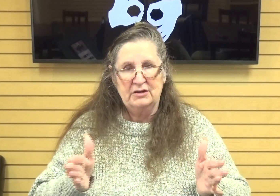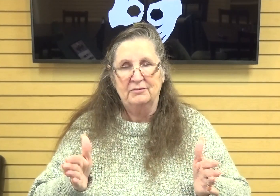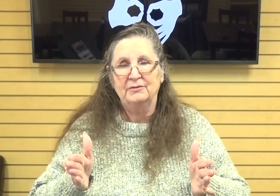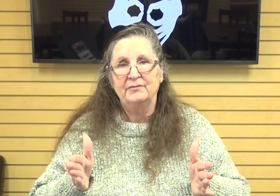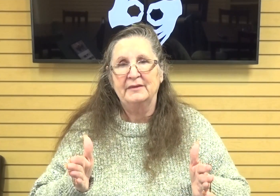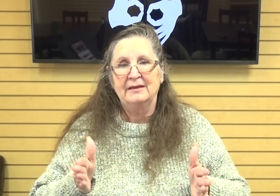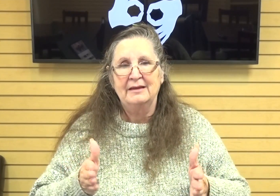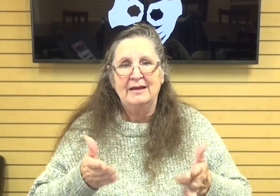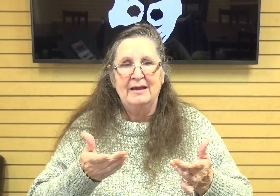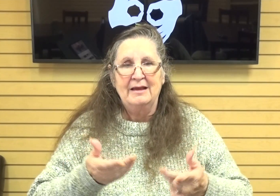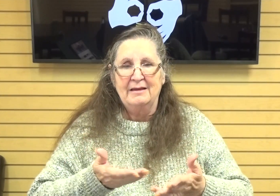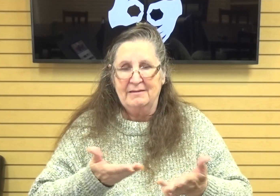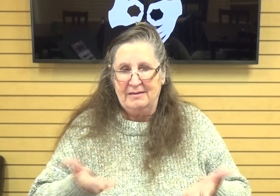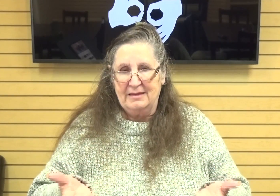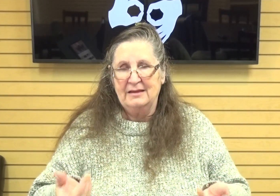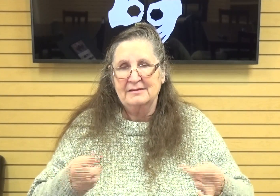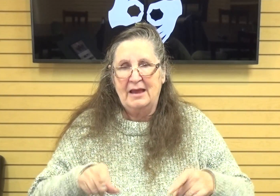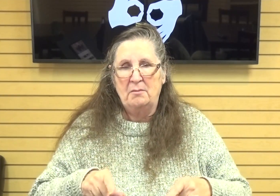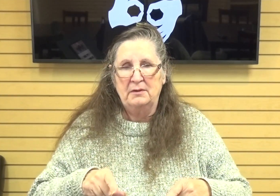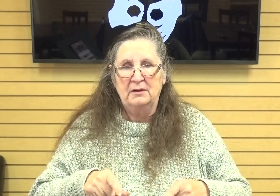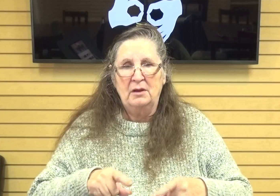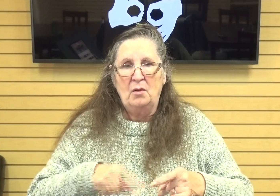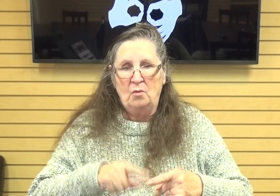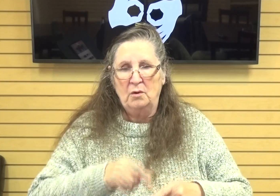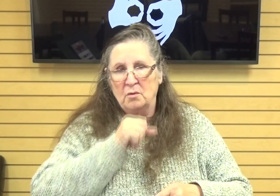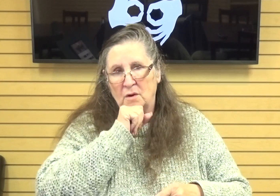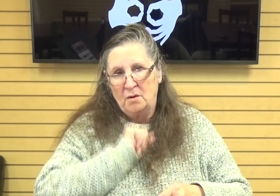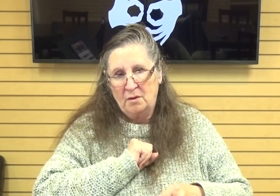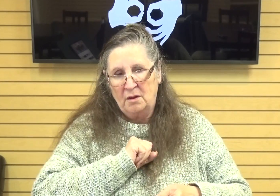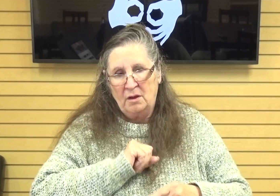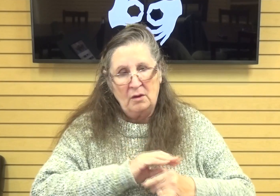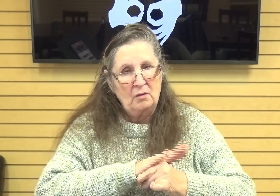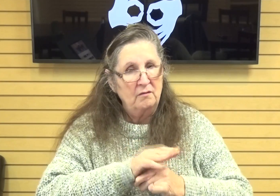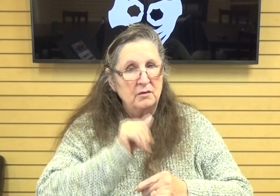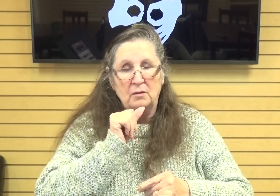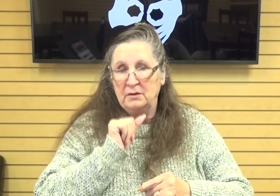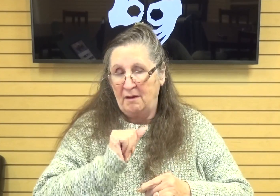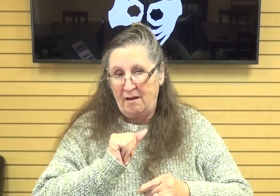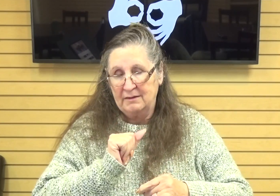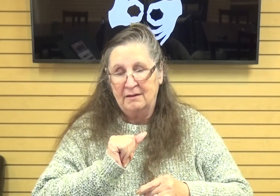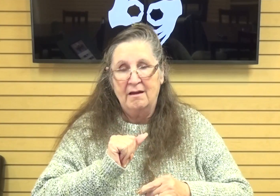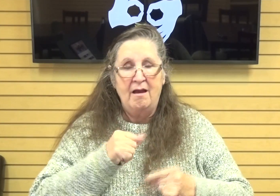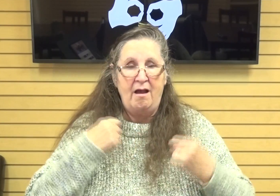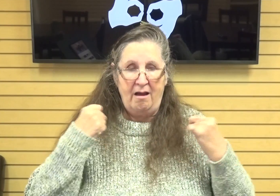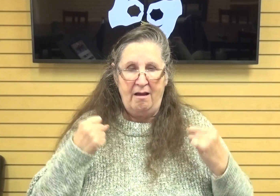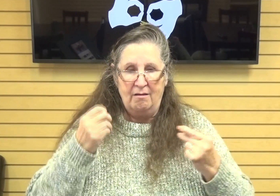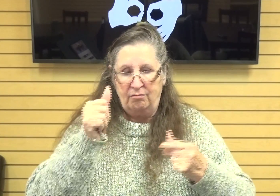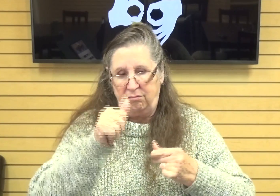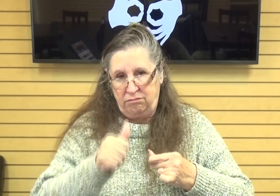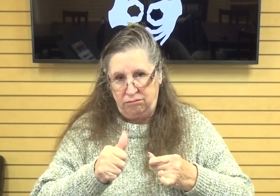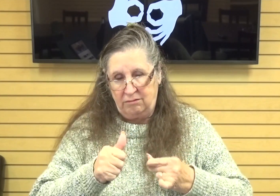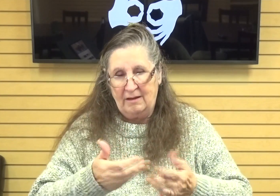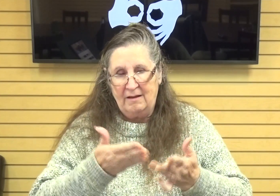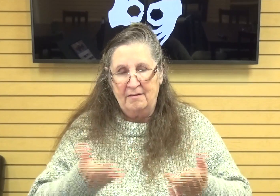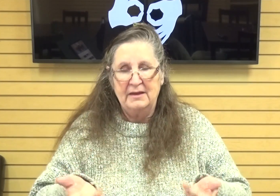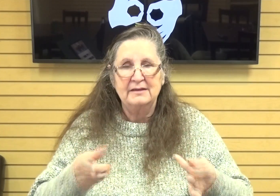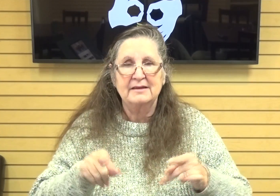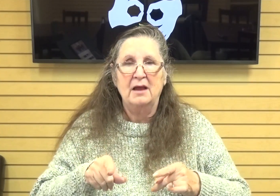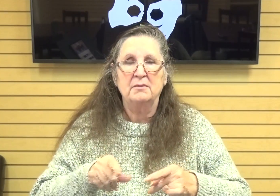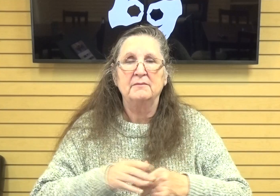things happen or as we grow older covet or not our health deteriorates things happen and so just listening to